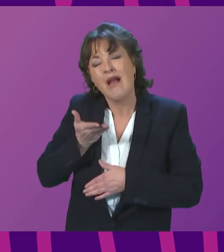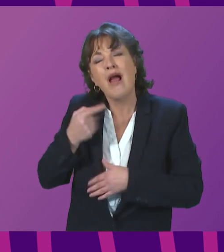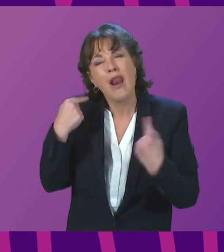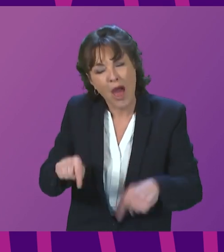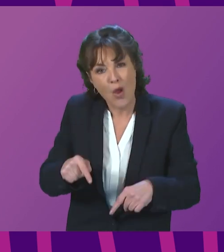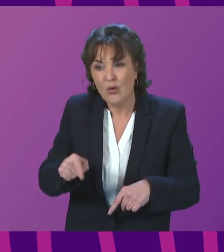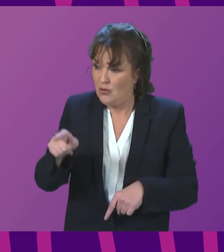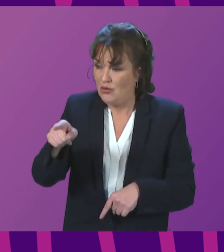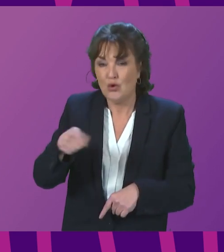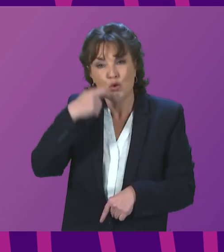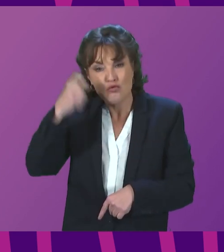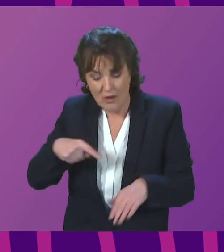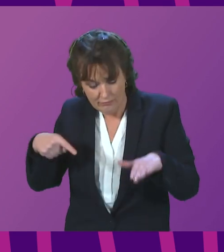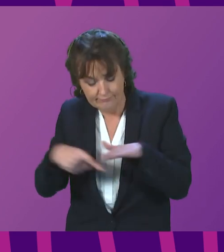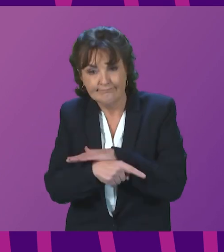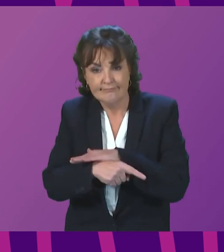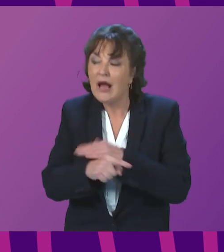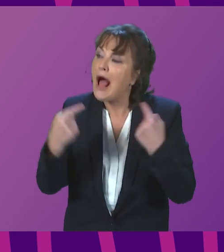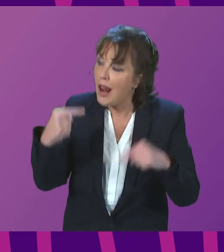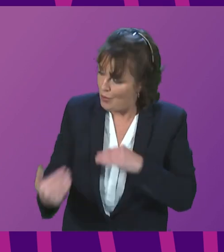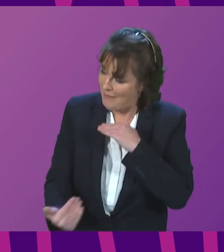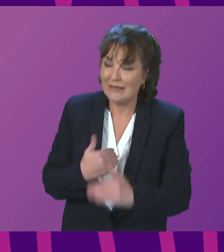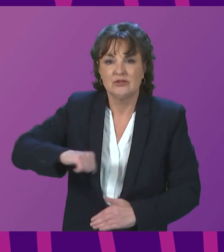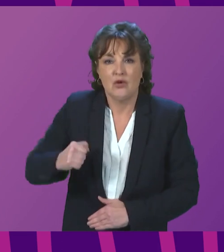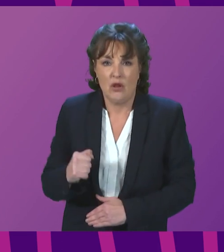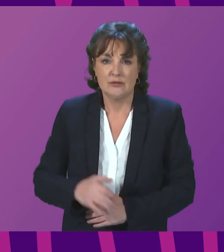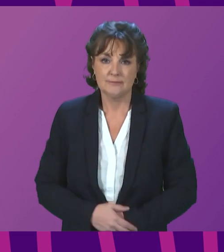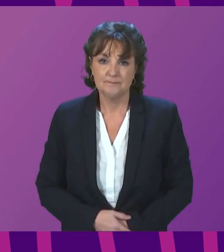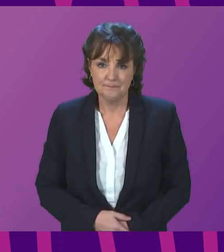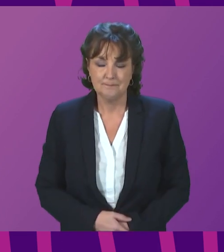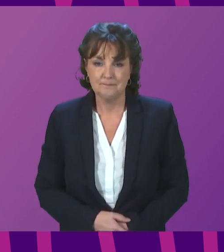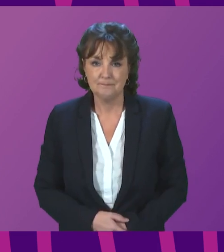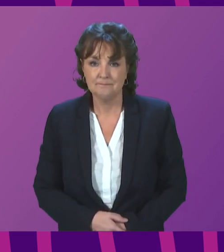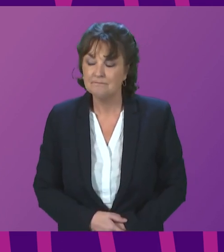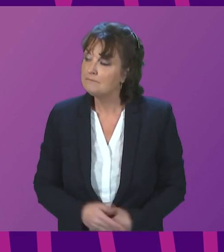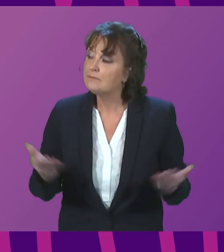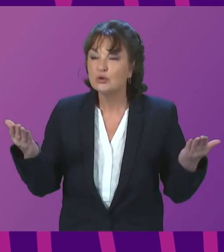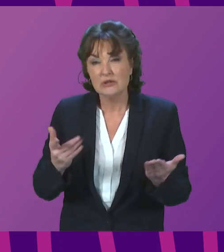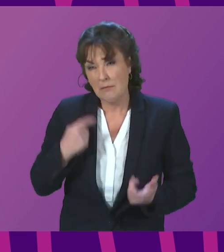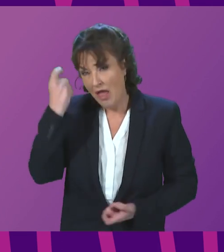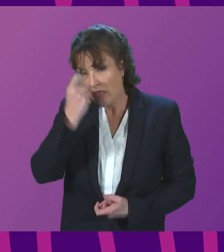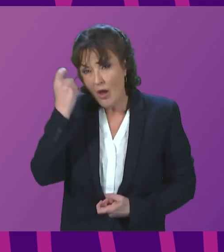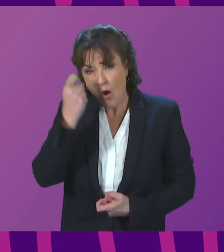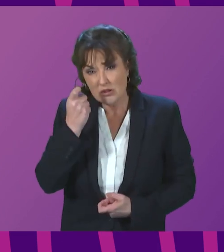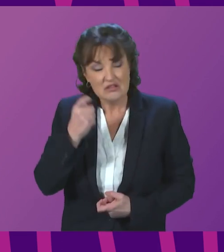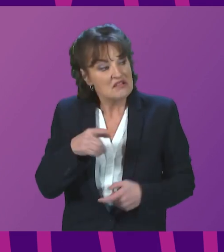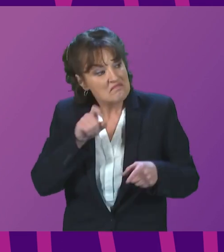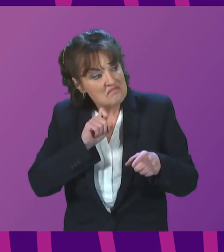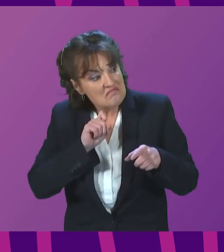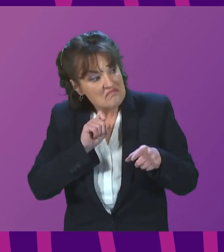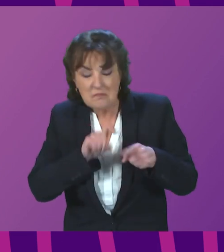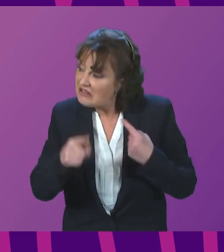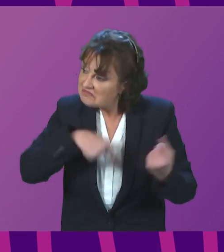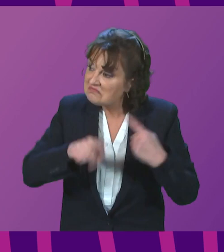here in Scotland. Secretary Officer, today my thoughts and the thoughts of everyone in this chamber will also be with the family and friends of Brett